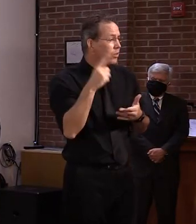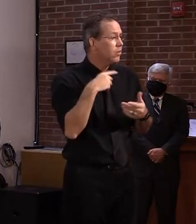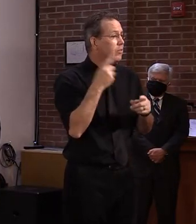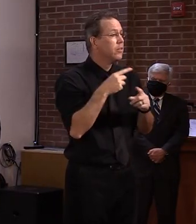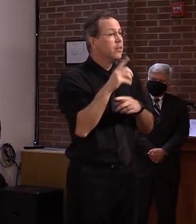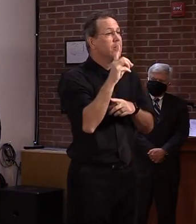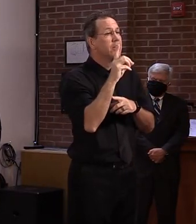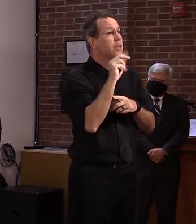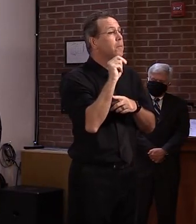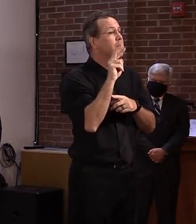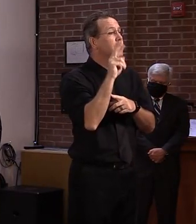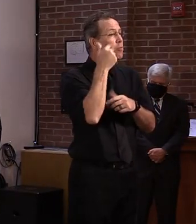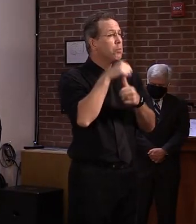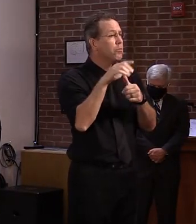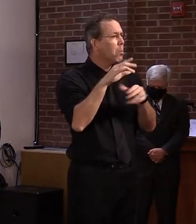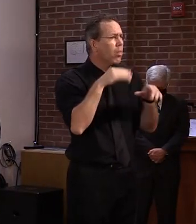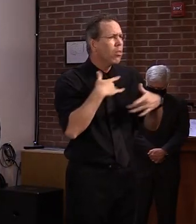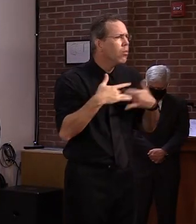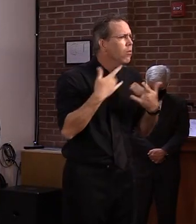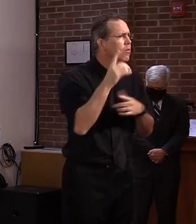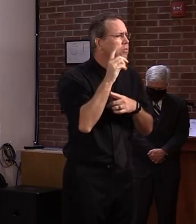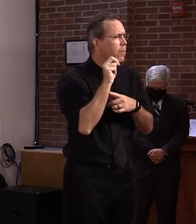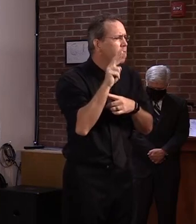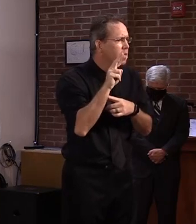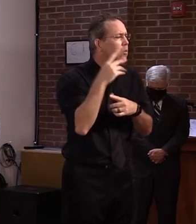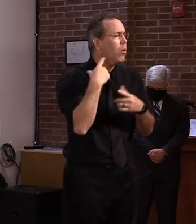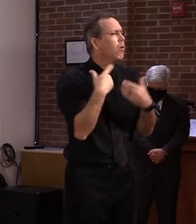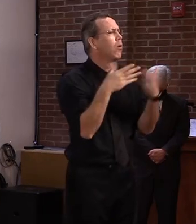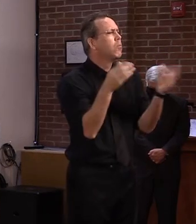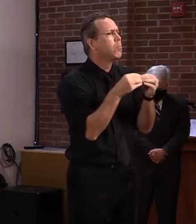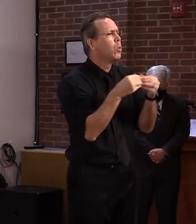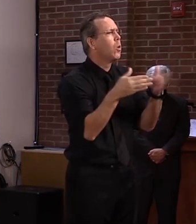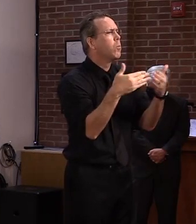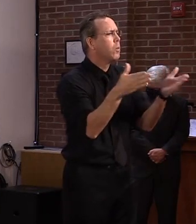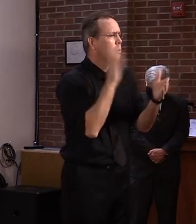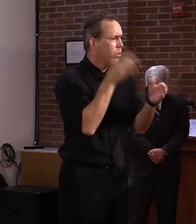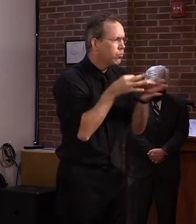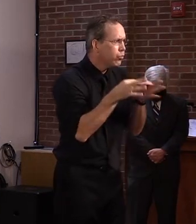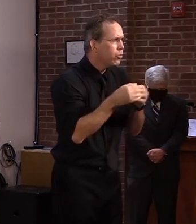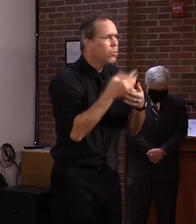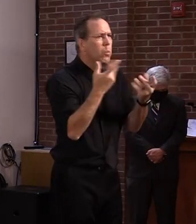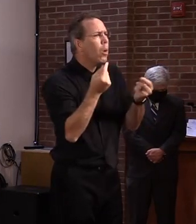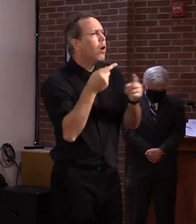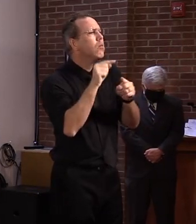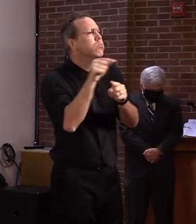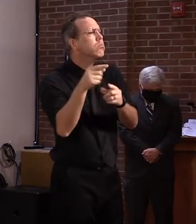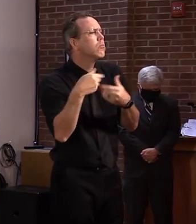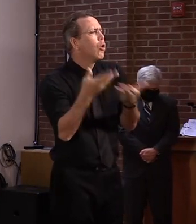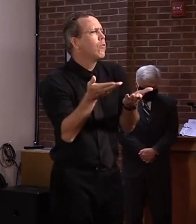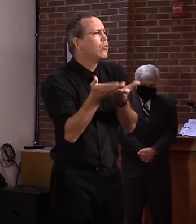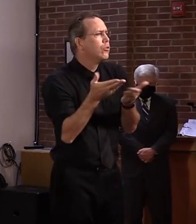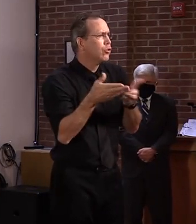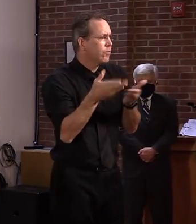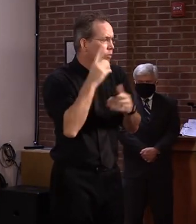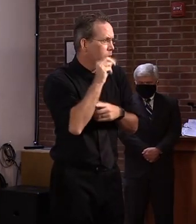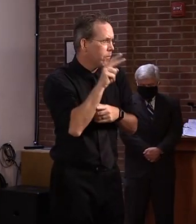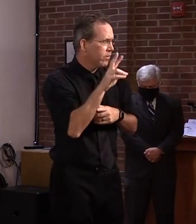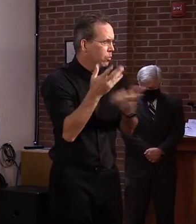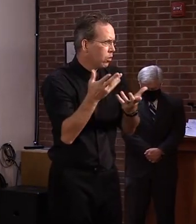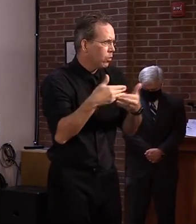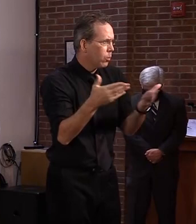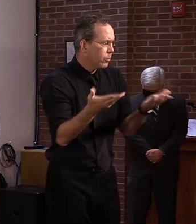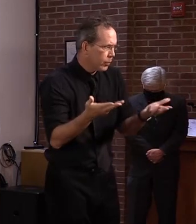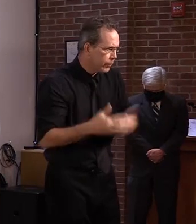expanded online services at the DMV. Since DMV offices were first closed due to the pandemic,